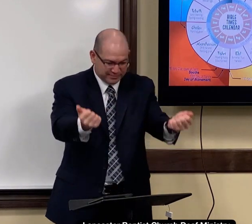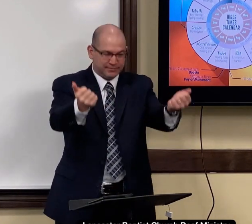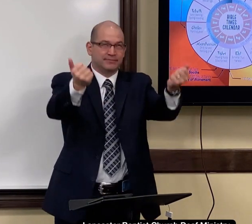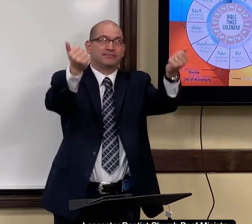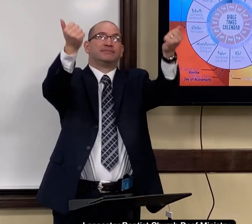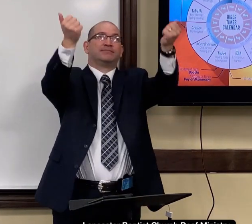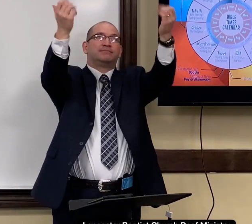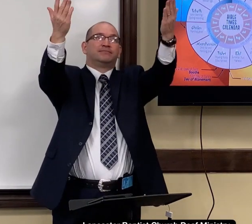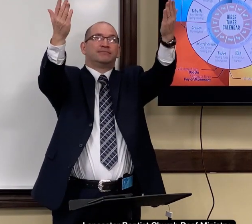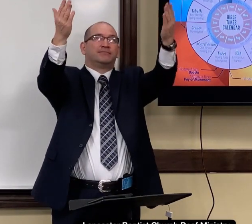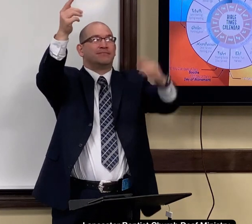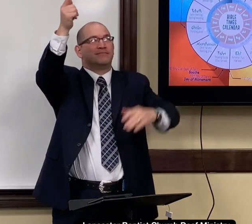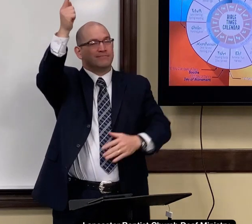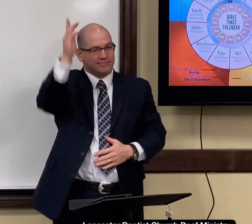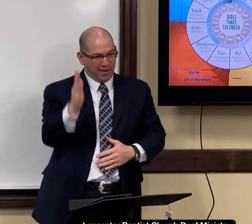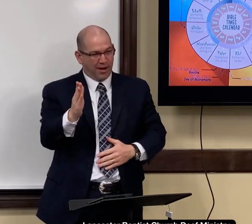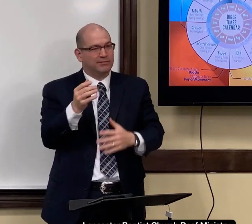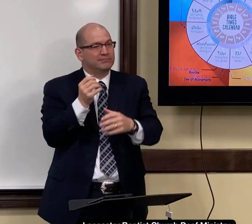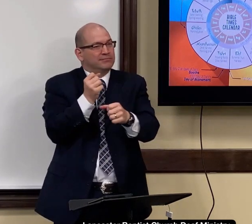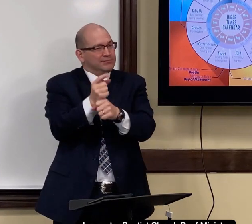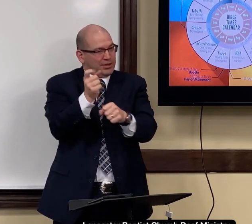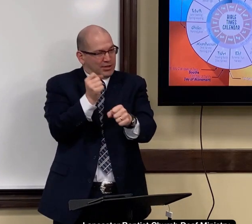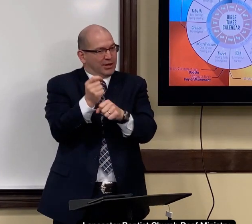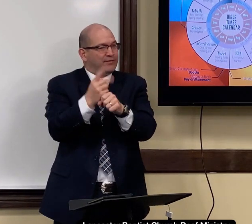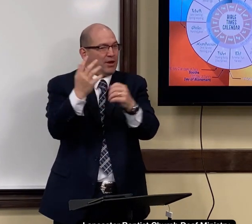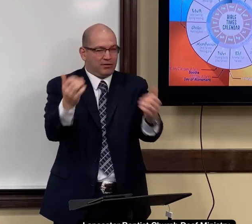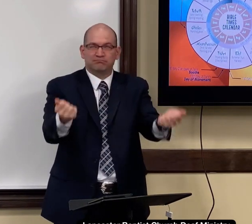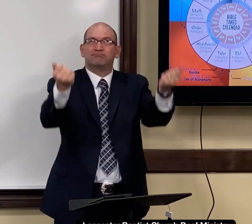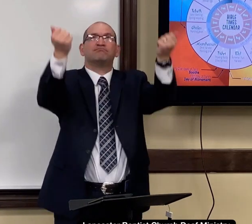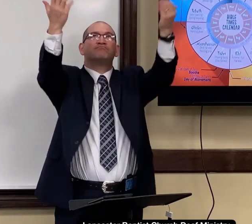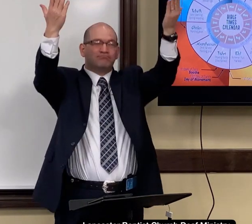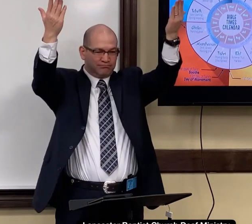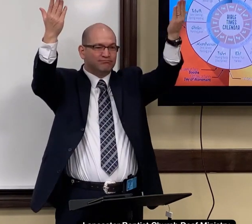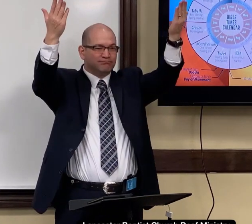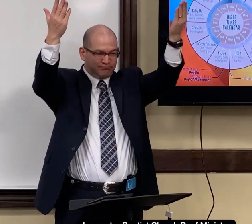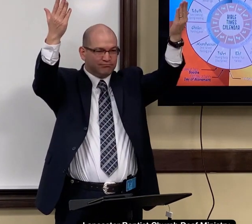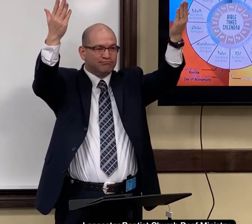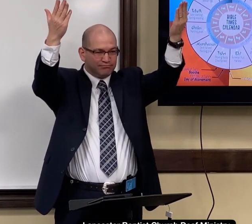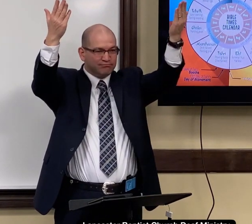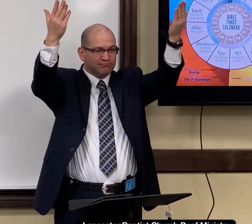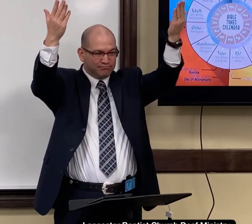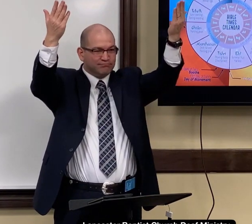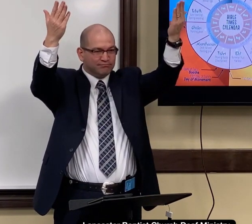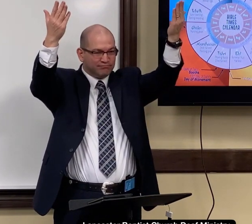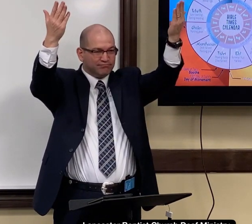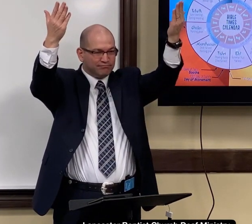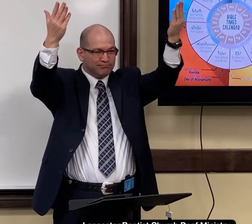to offer up to God every year.